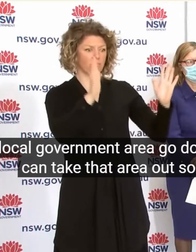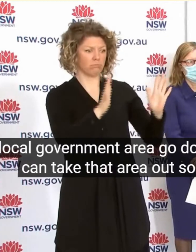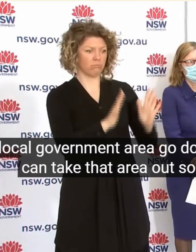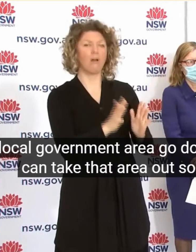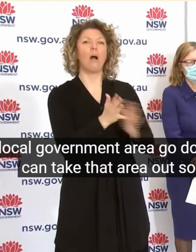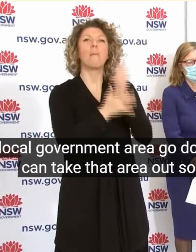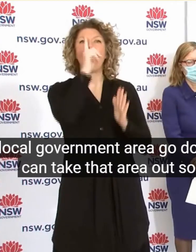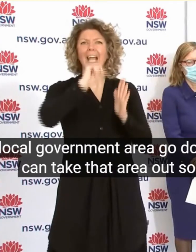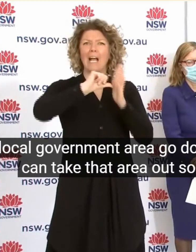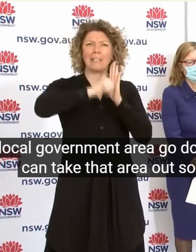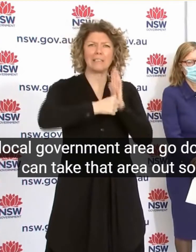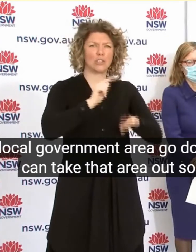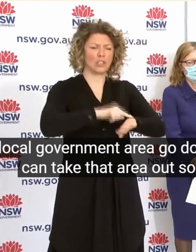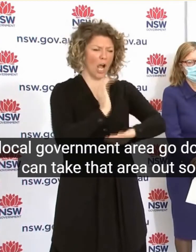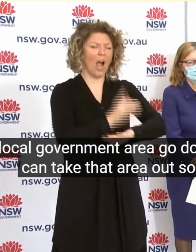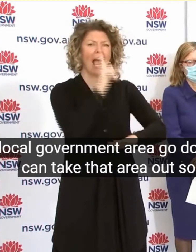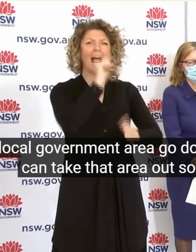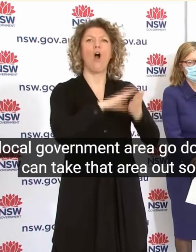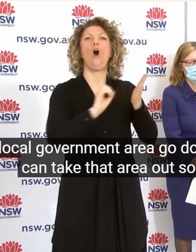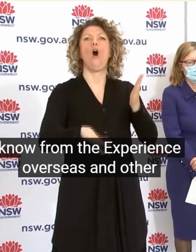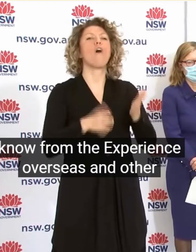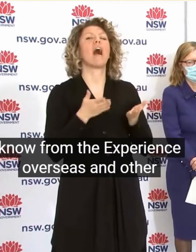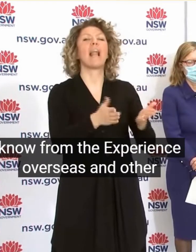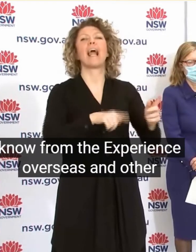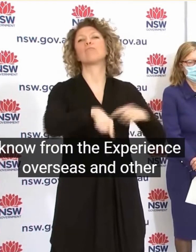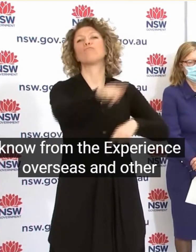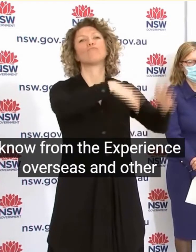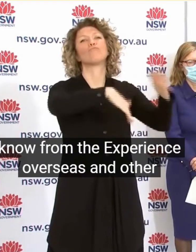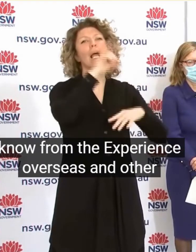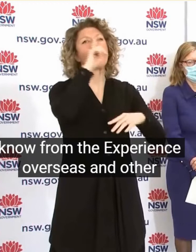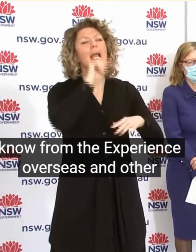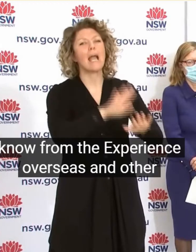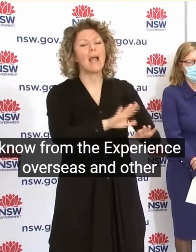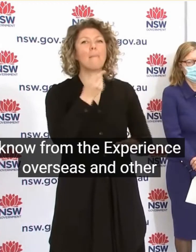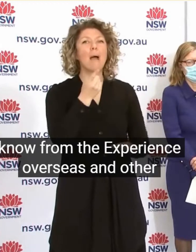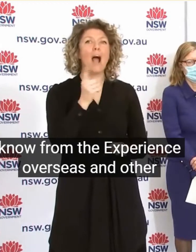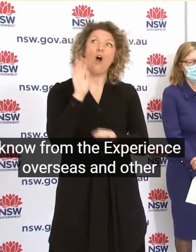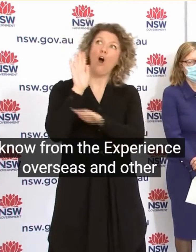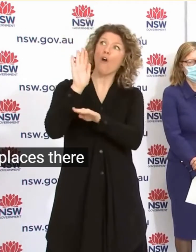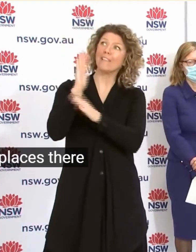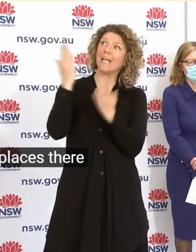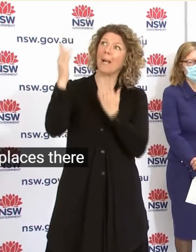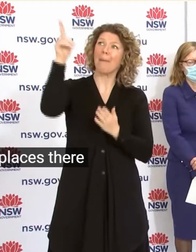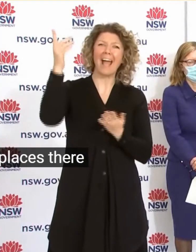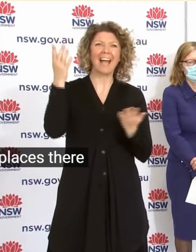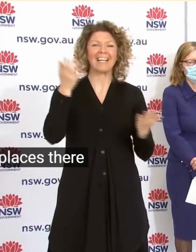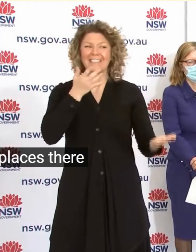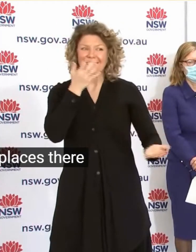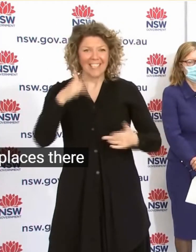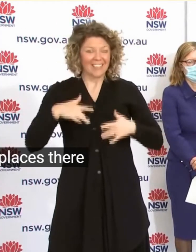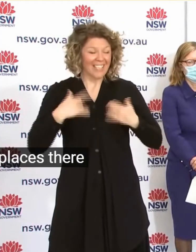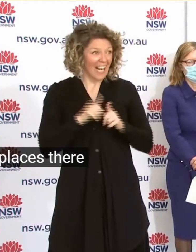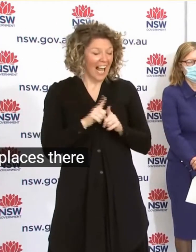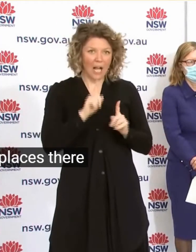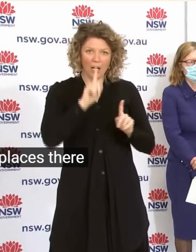Out So We Know From The Experience Overseas And Other Places There Is Not A Simple Solution There Isn't One Thing That Works